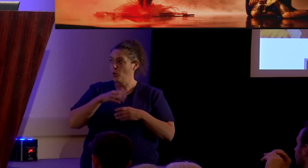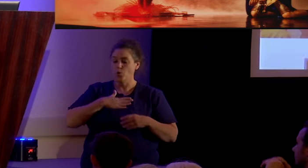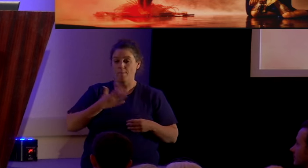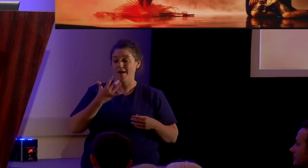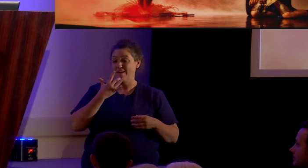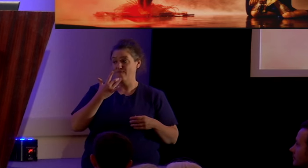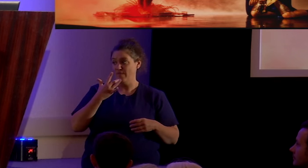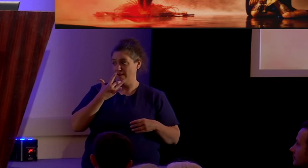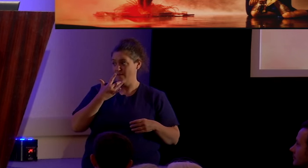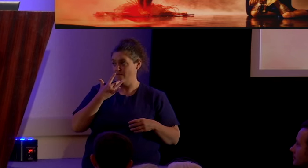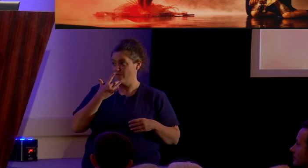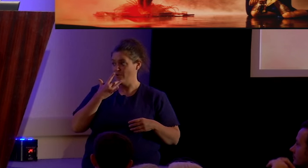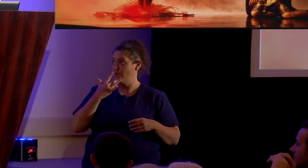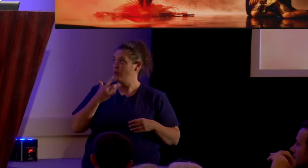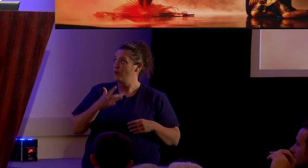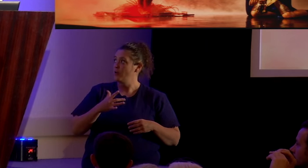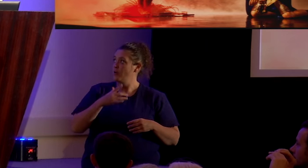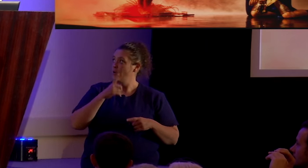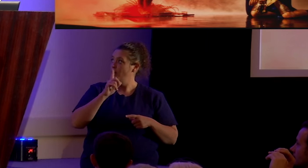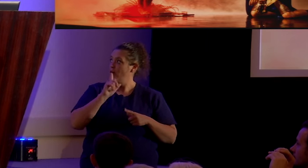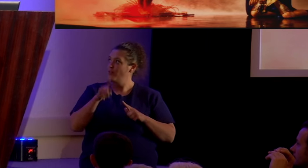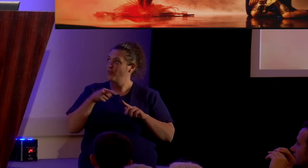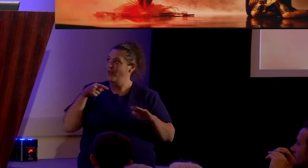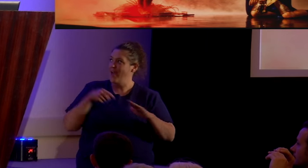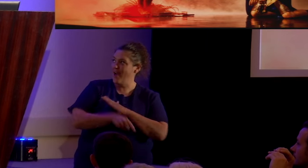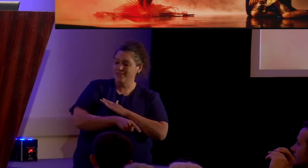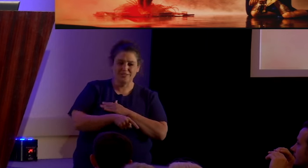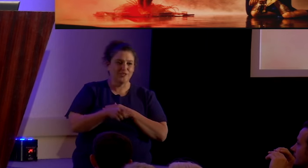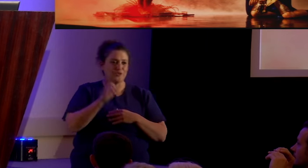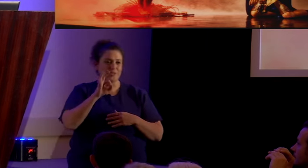favorite, the execution of Jesus Christ.